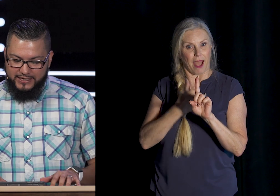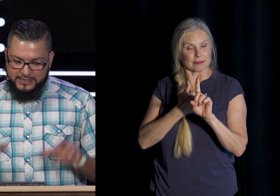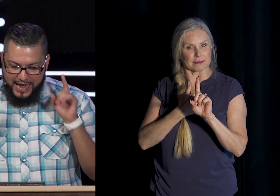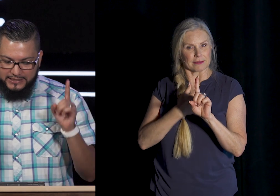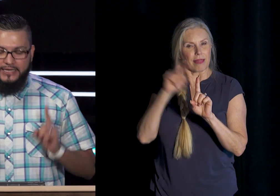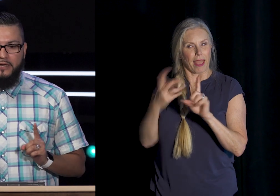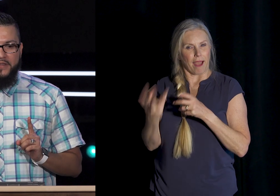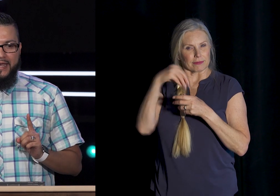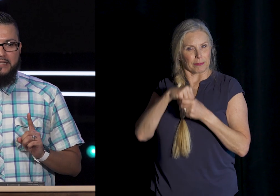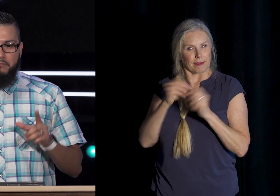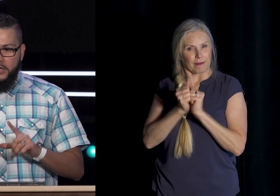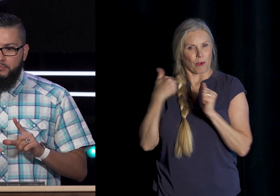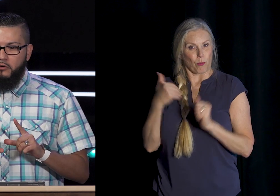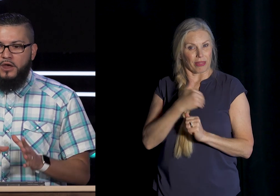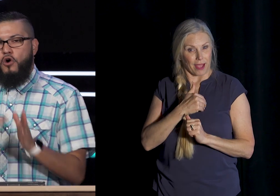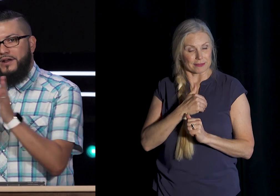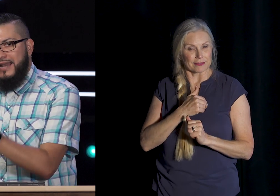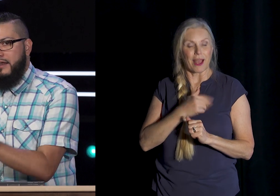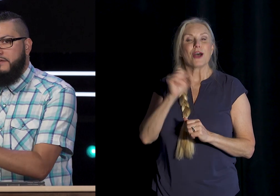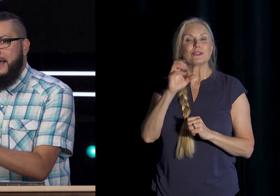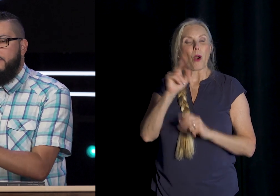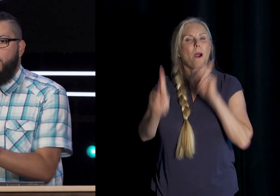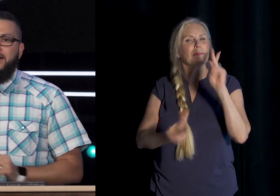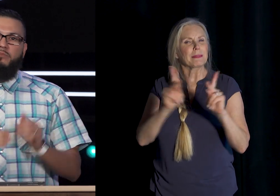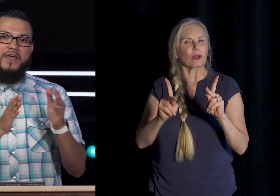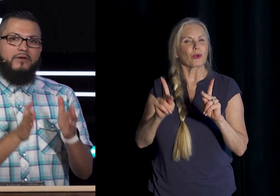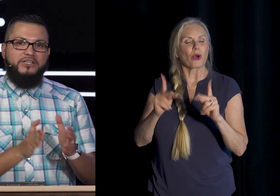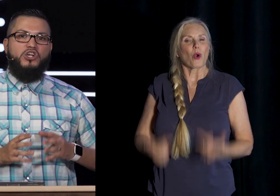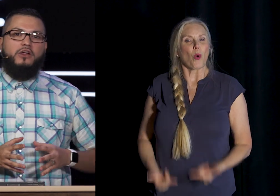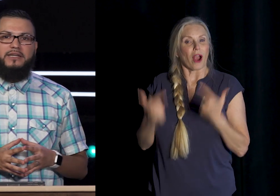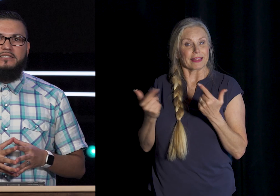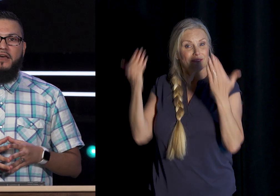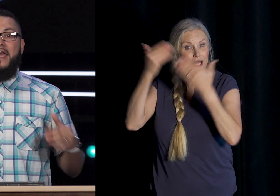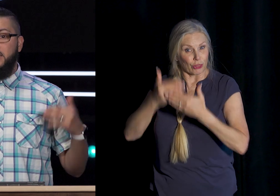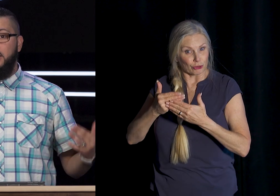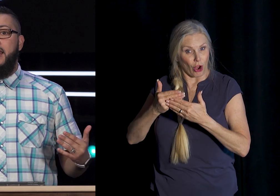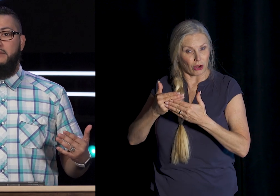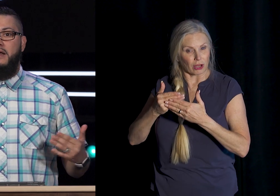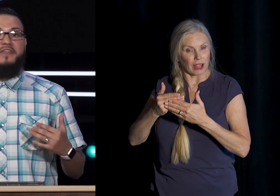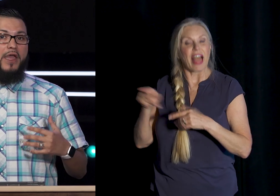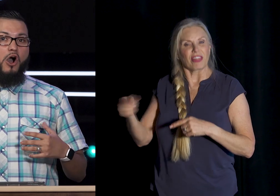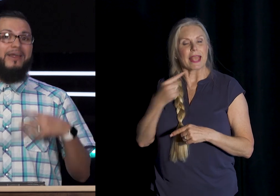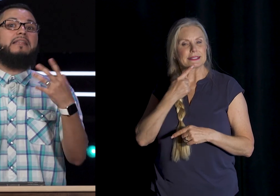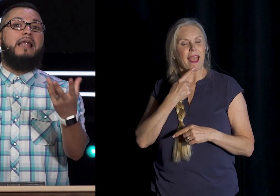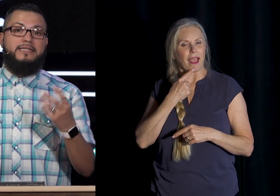Is the idea Is that people Who are not In the light of Christ But they are in darkness They claim That they are enlightened